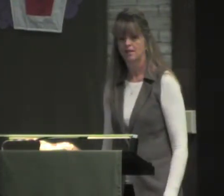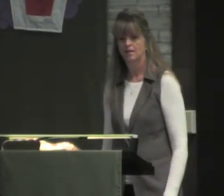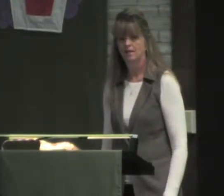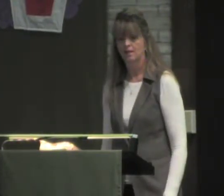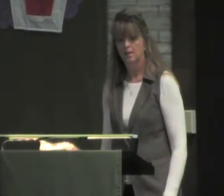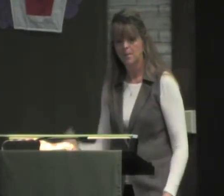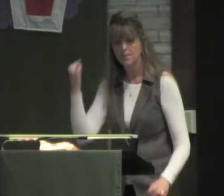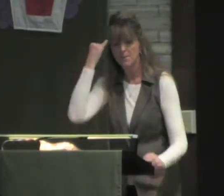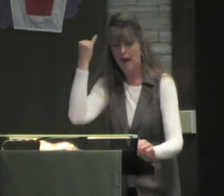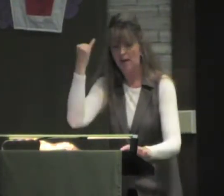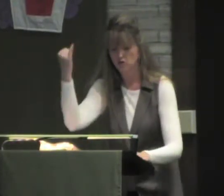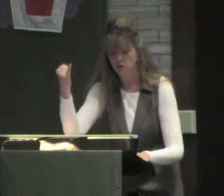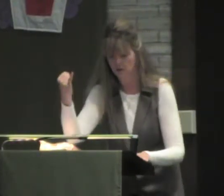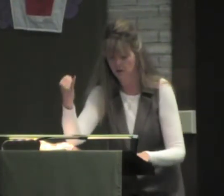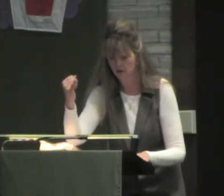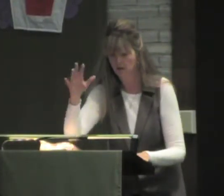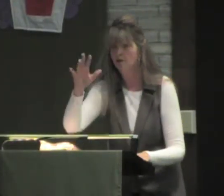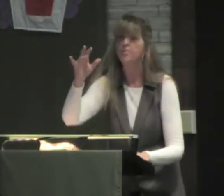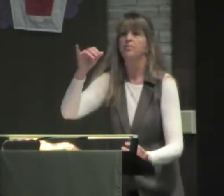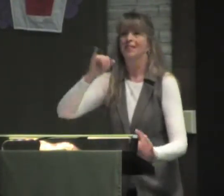permitting slavery.